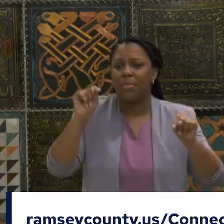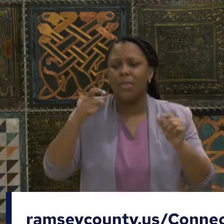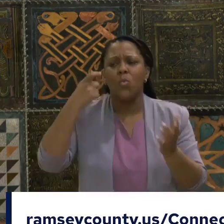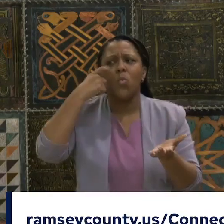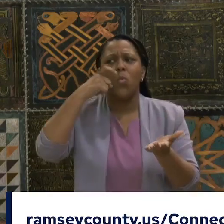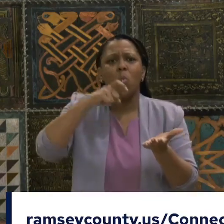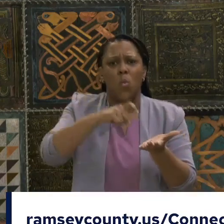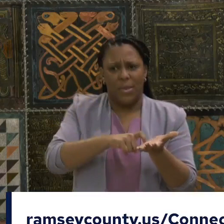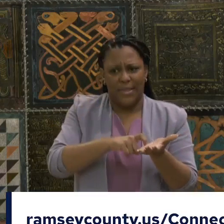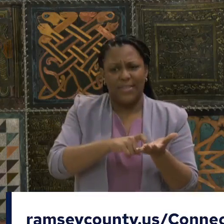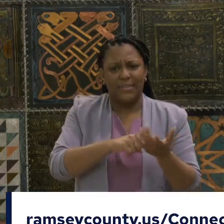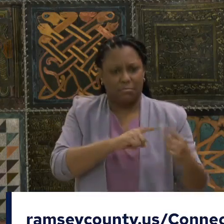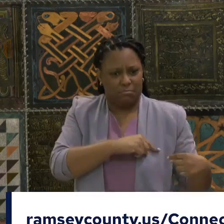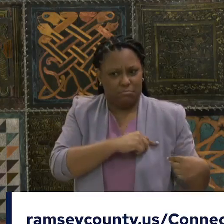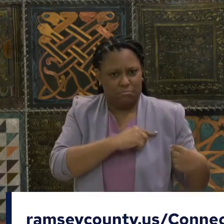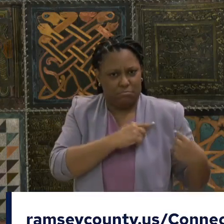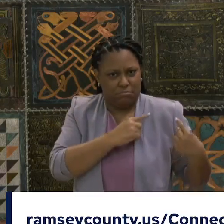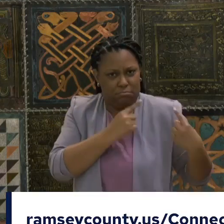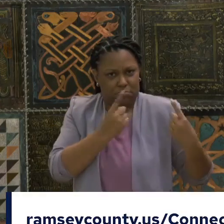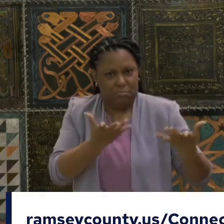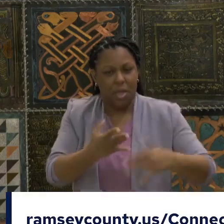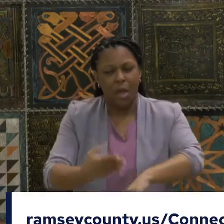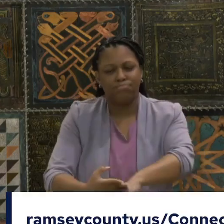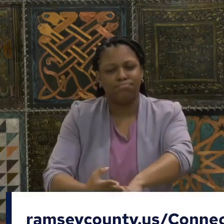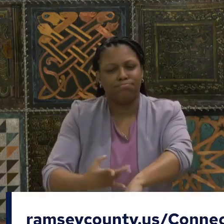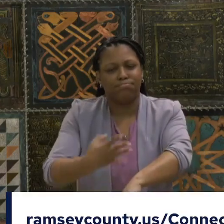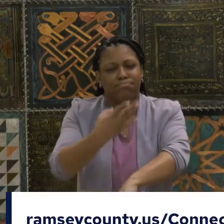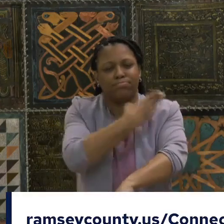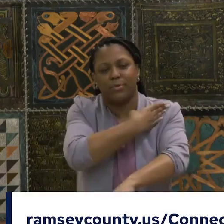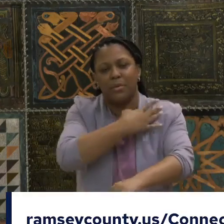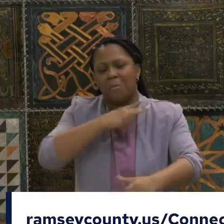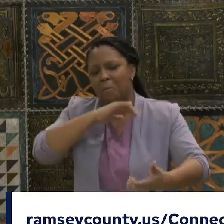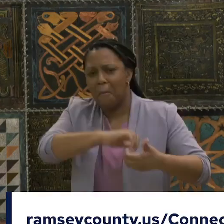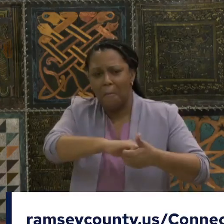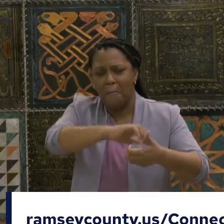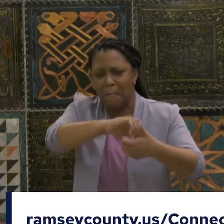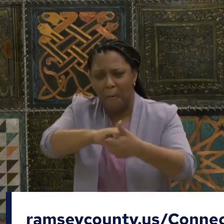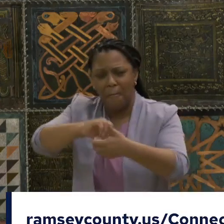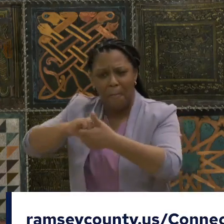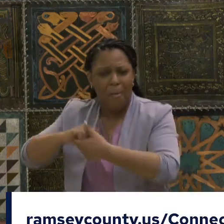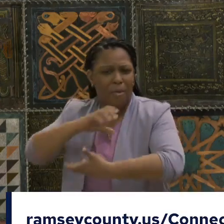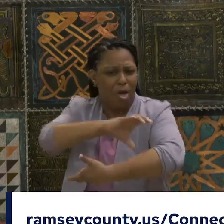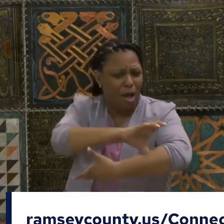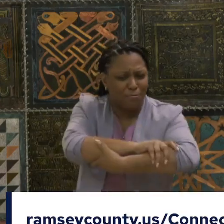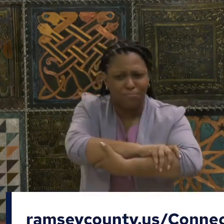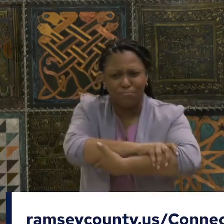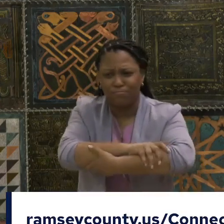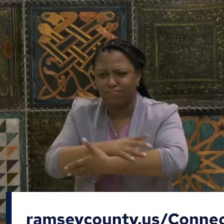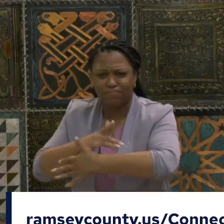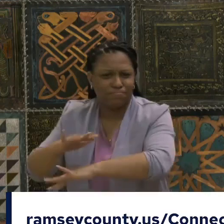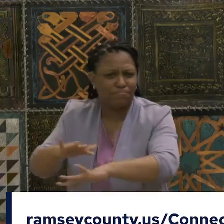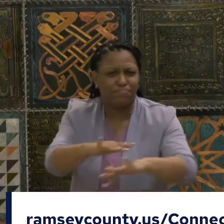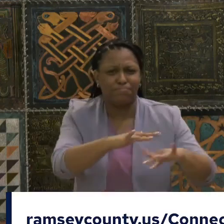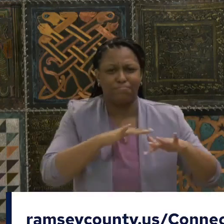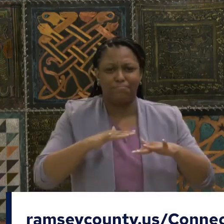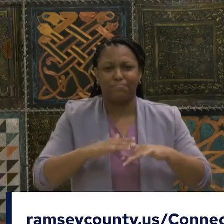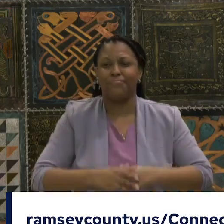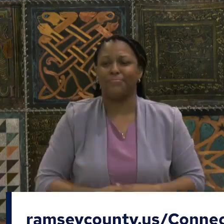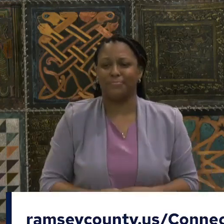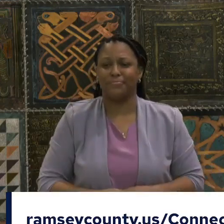now. This work, this body of work that we're announcing right now is an outgrowth,